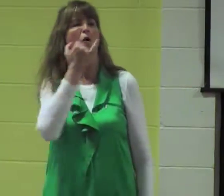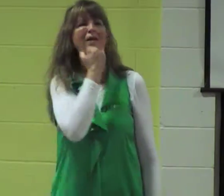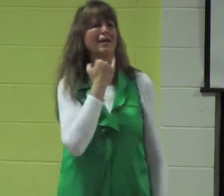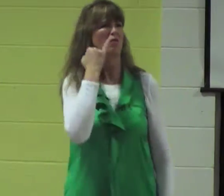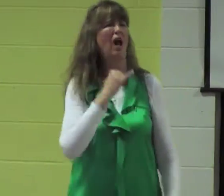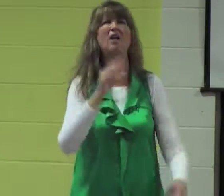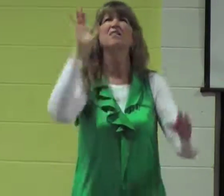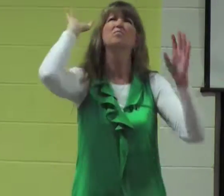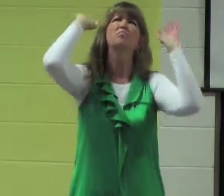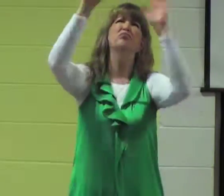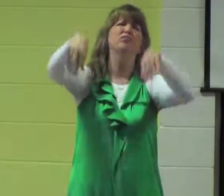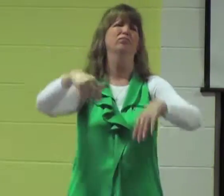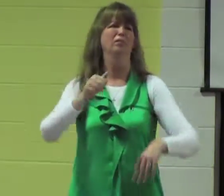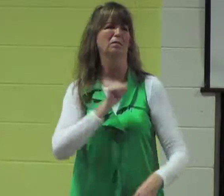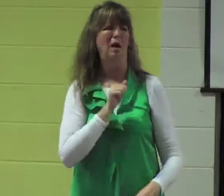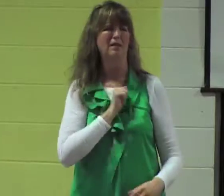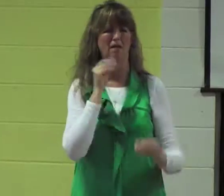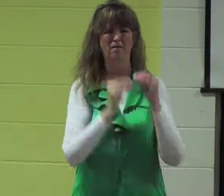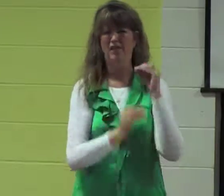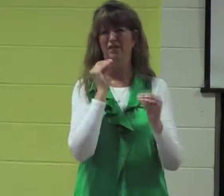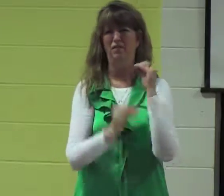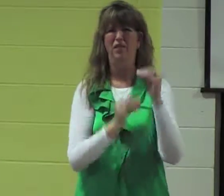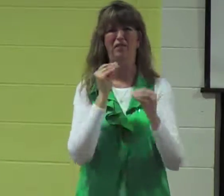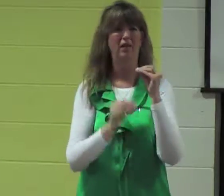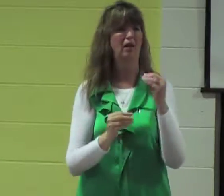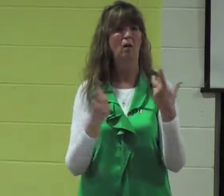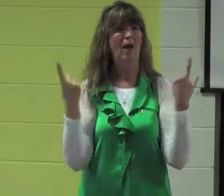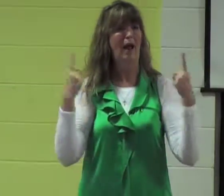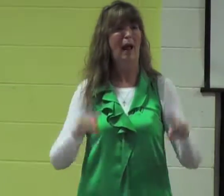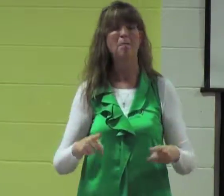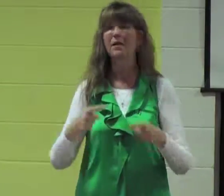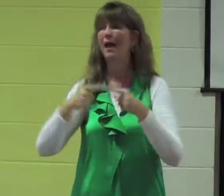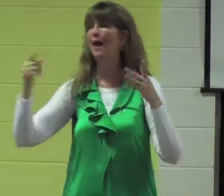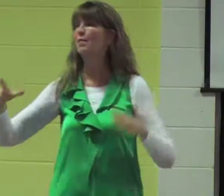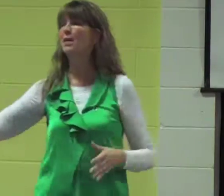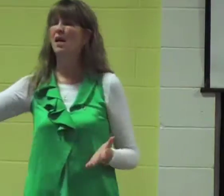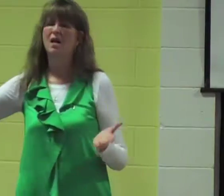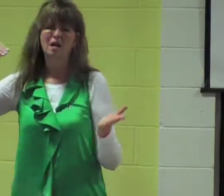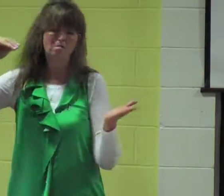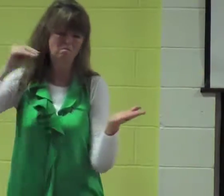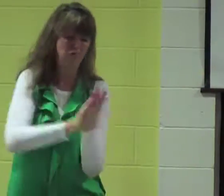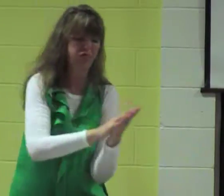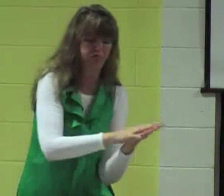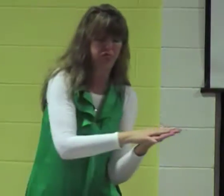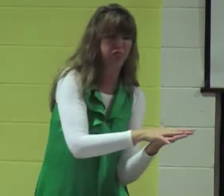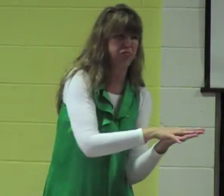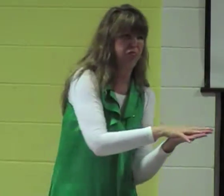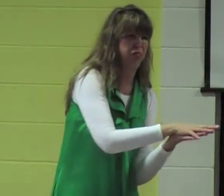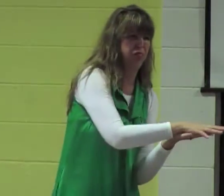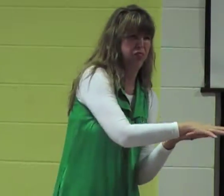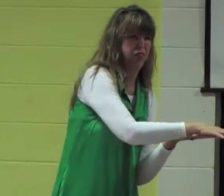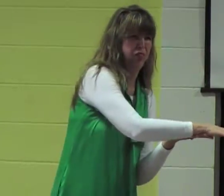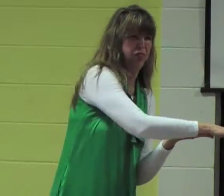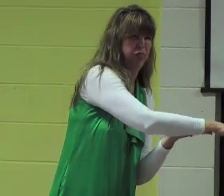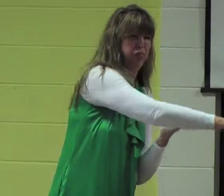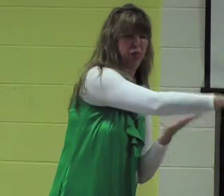They thought they could fix it. Israel not. we can take care of it. And every